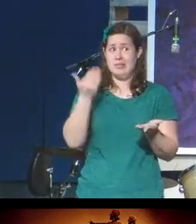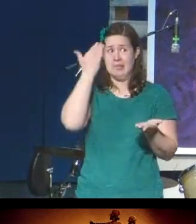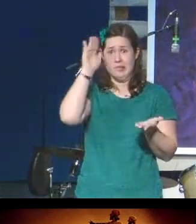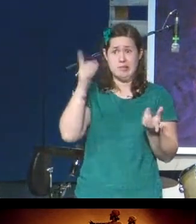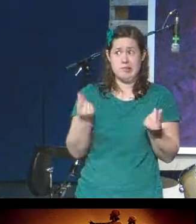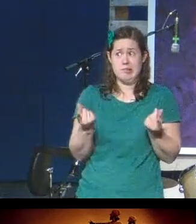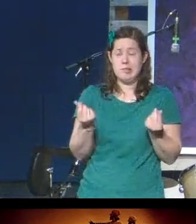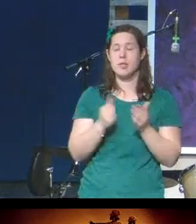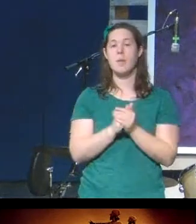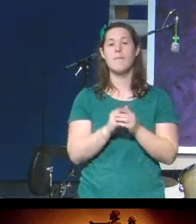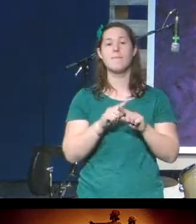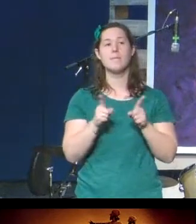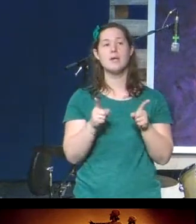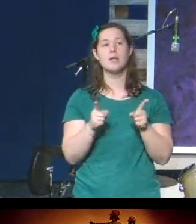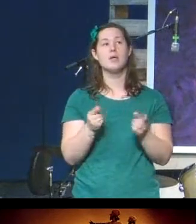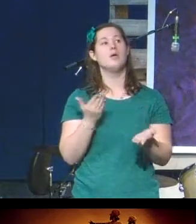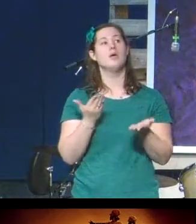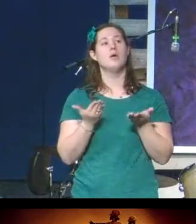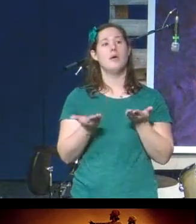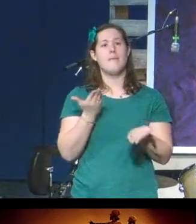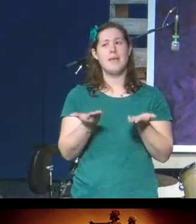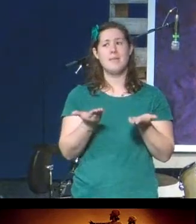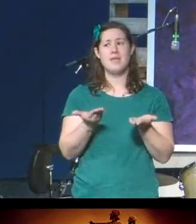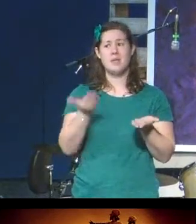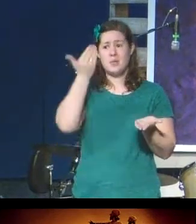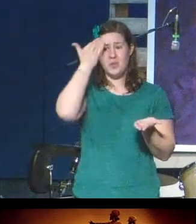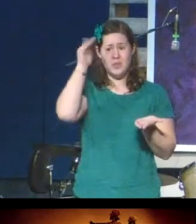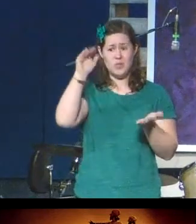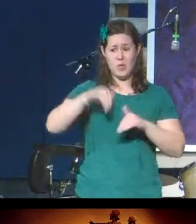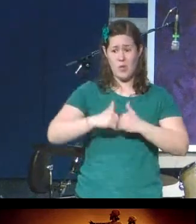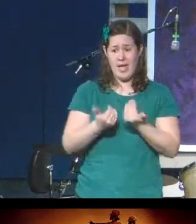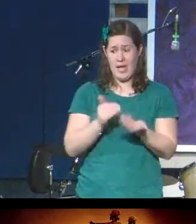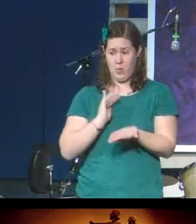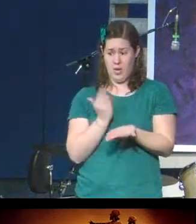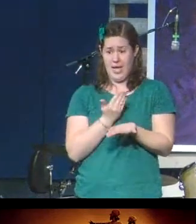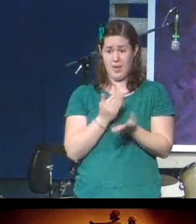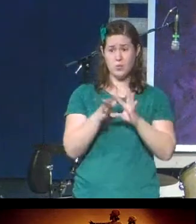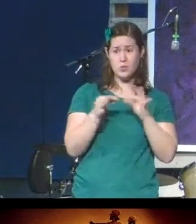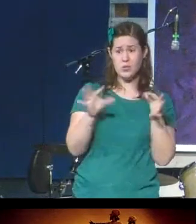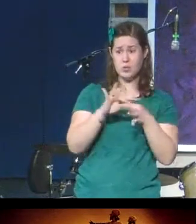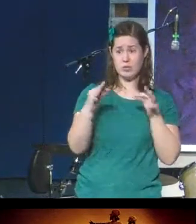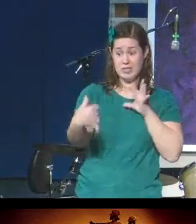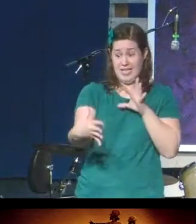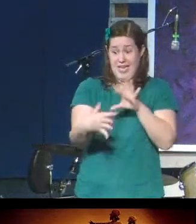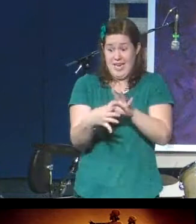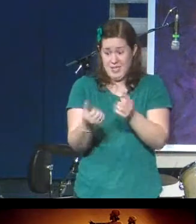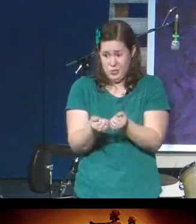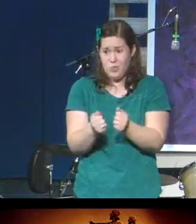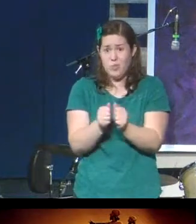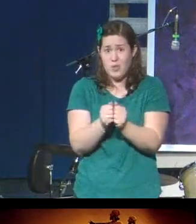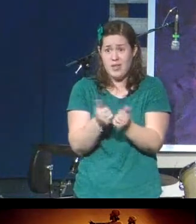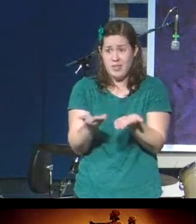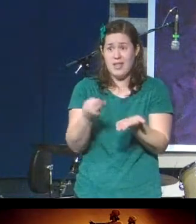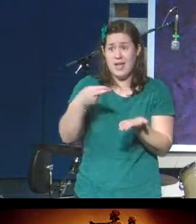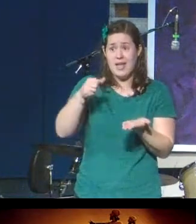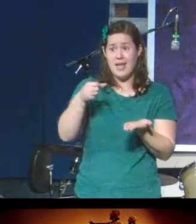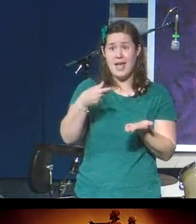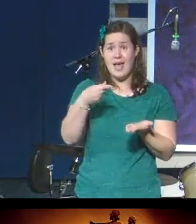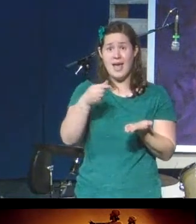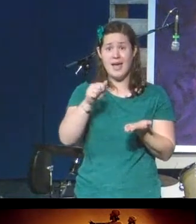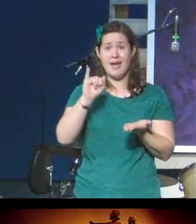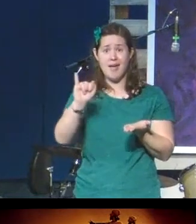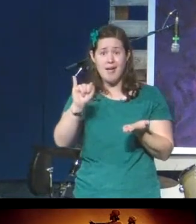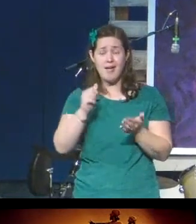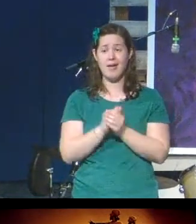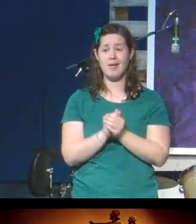exactly know how it is that our story connects with this or how do we see ourselves in this. But as we are exploring the